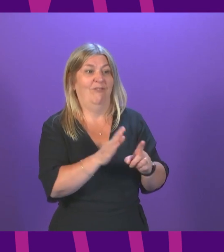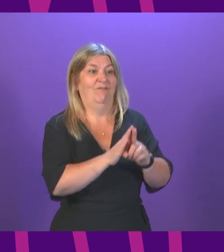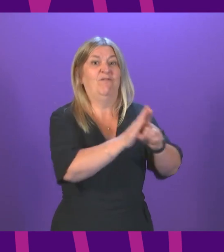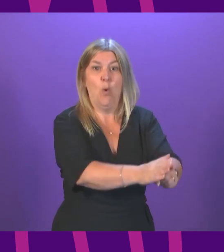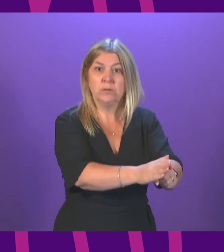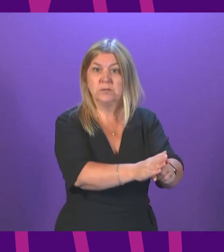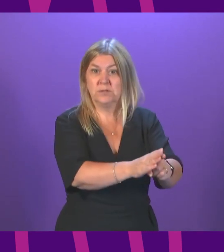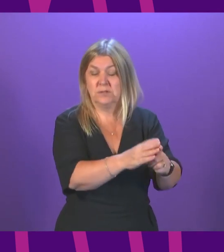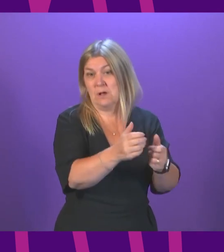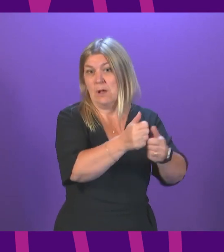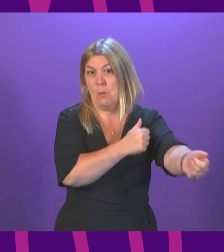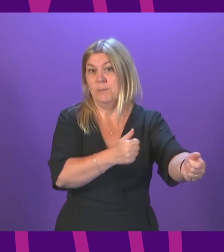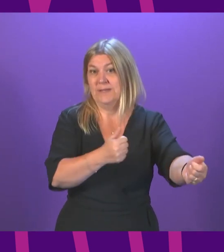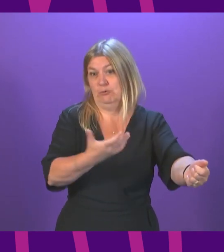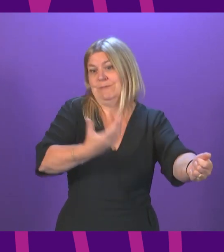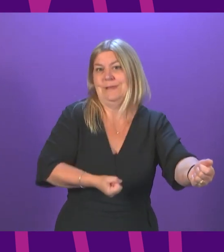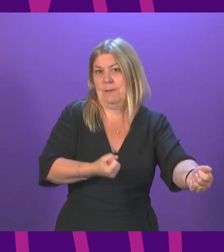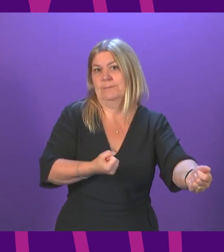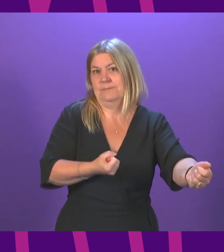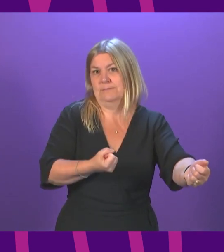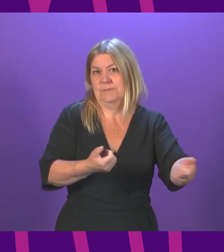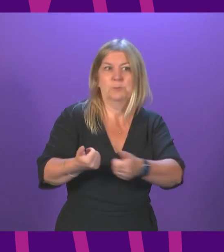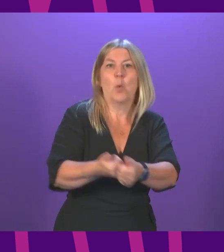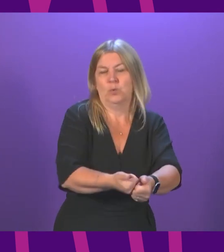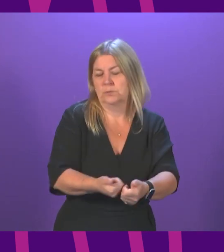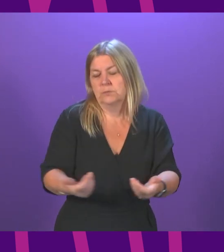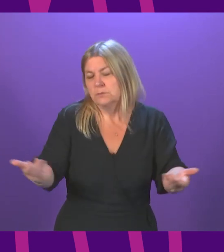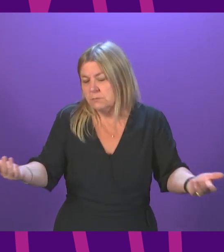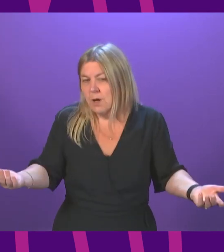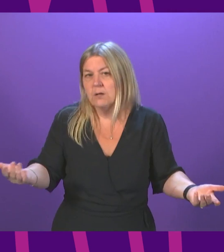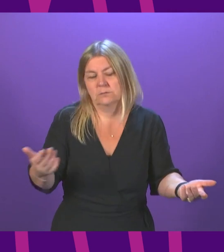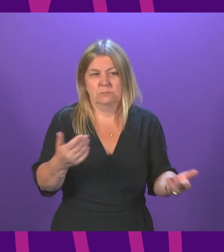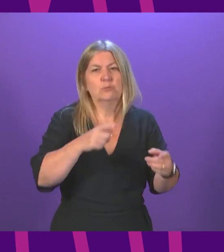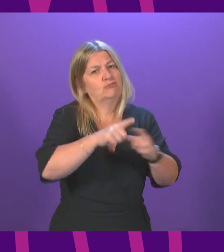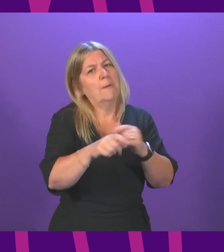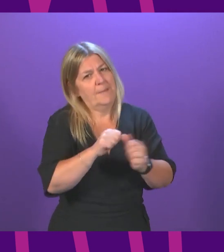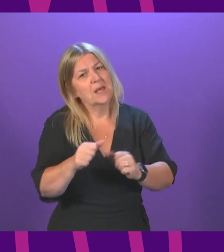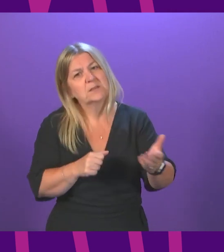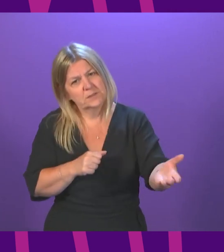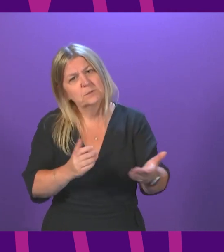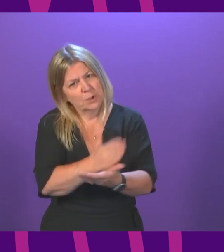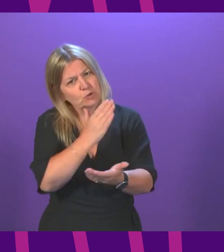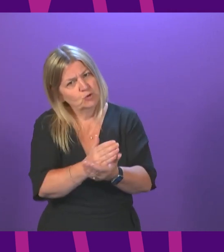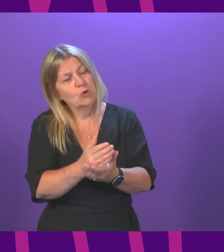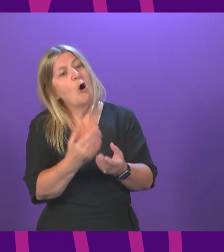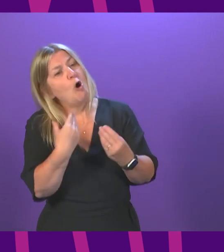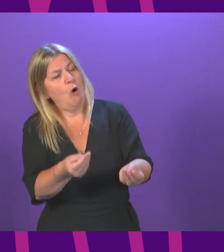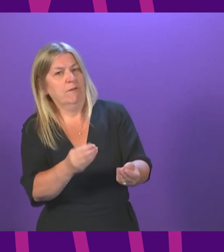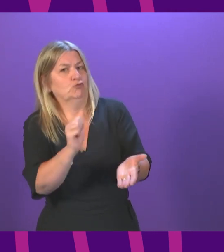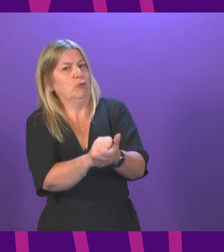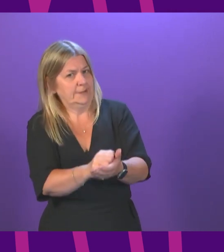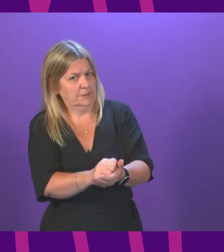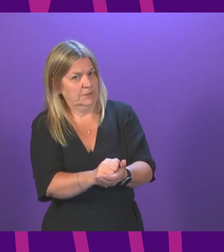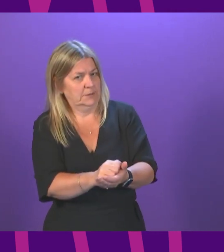that we give, but we will do everything we can to make sure that those offers are credible and do everything to make sure that they are